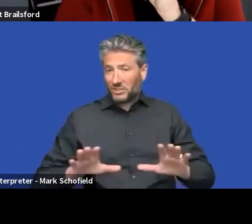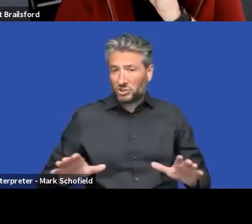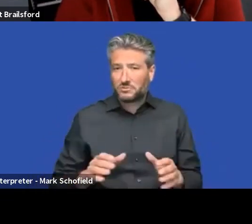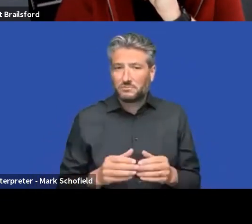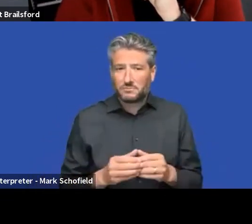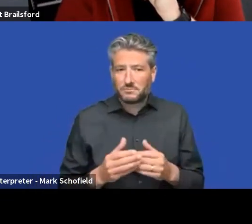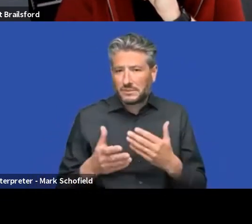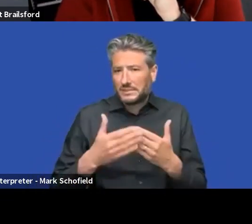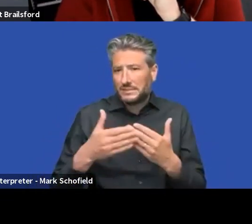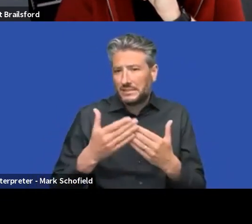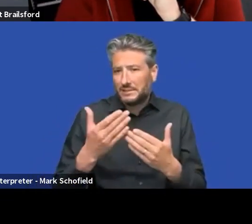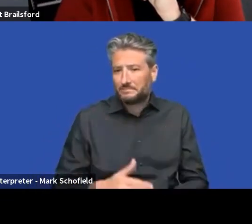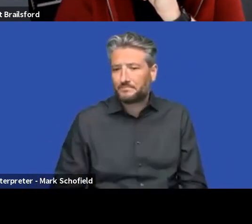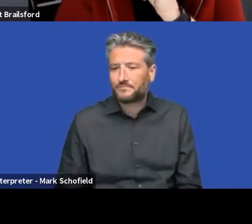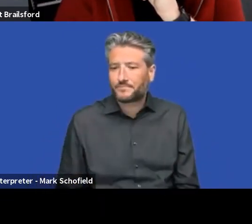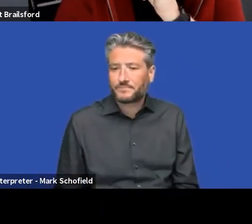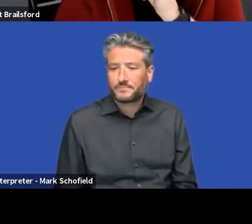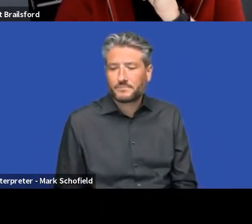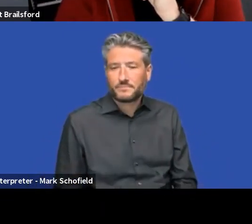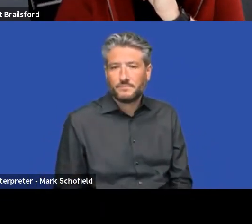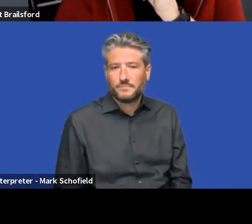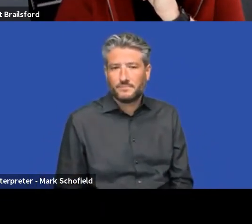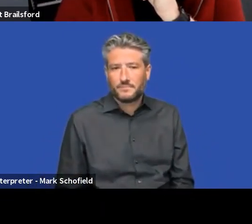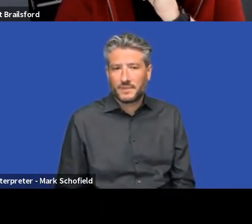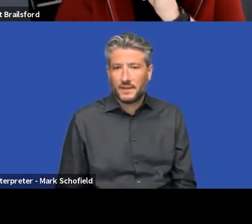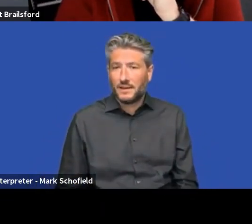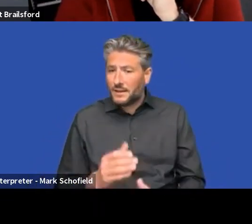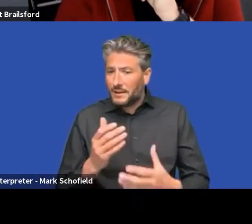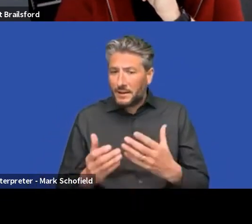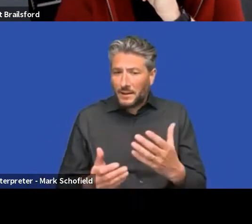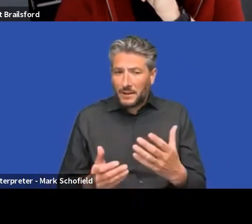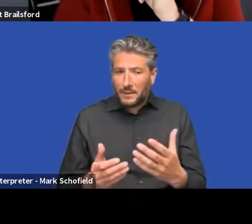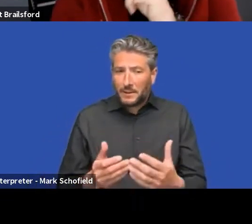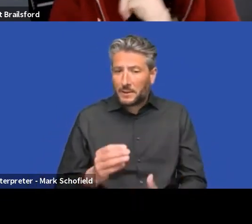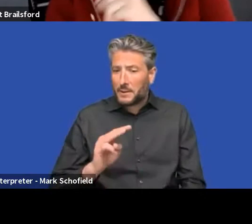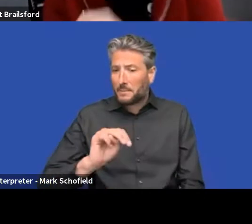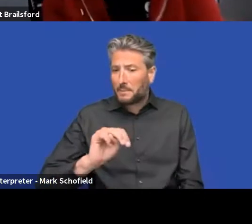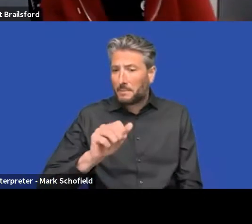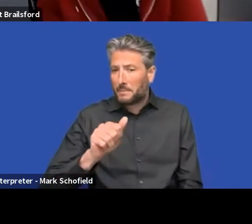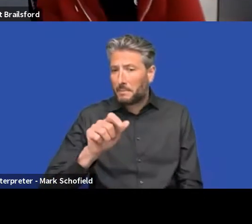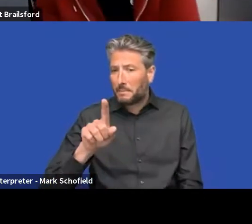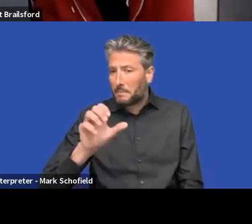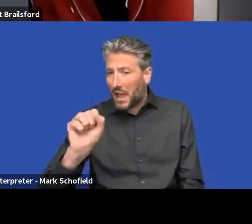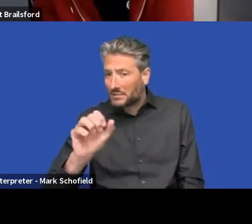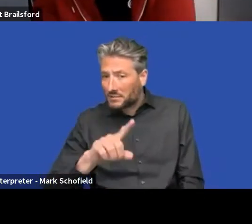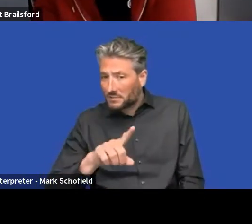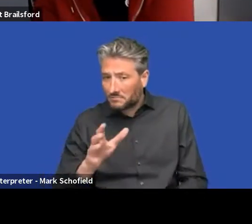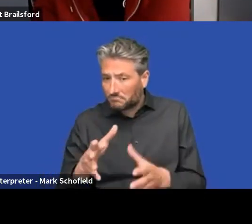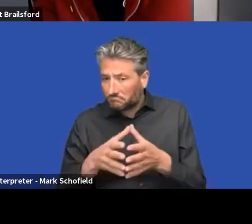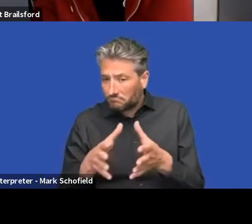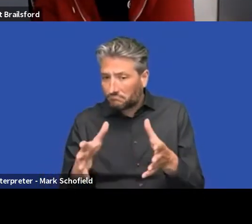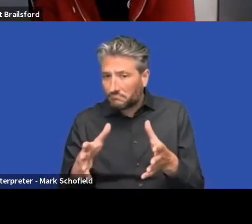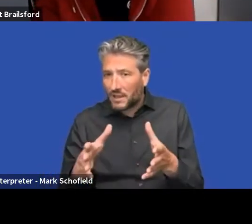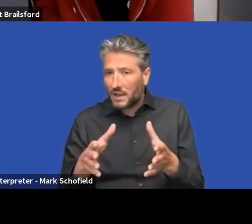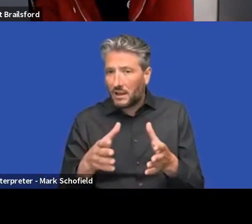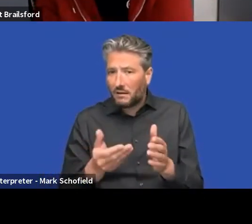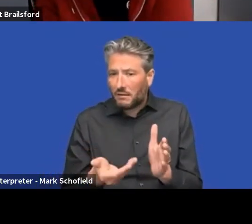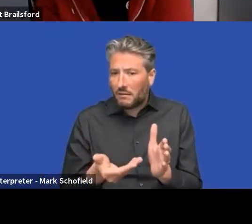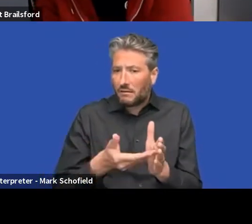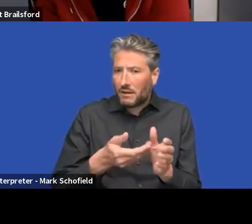And then I guess, Mas, I don't know if you have anything to say about extension points. Maybe before that, mention that